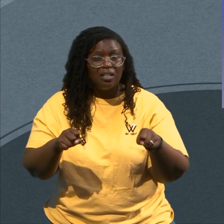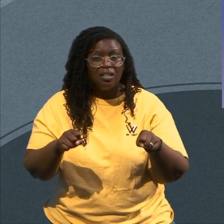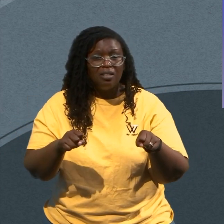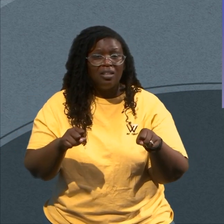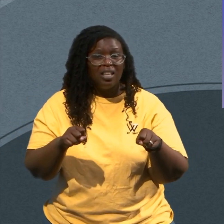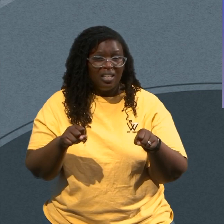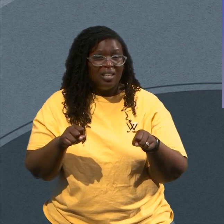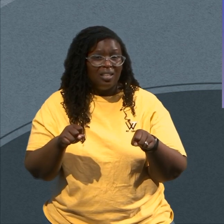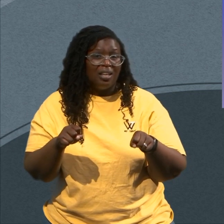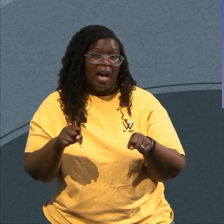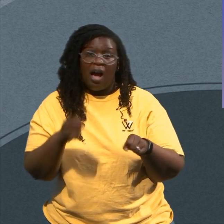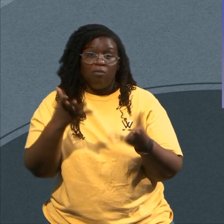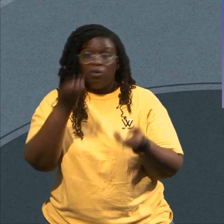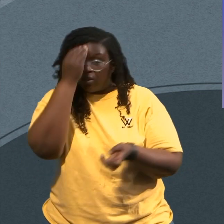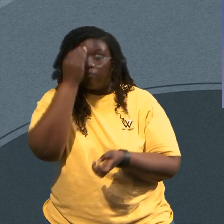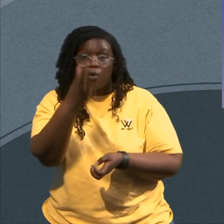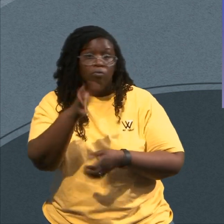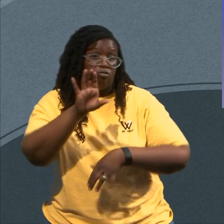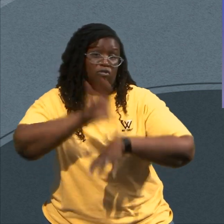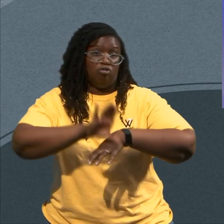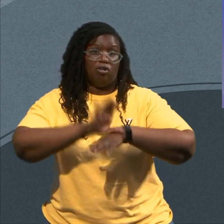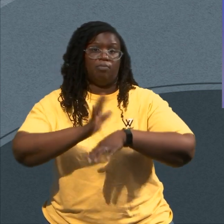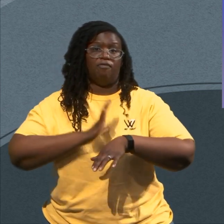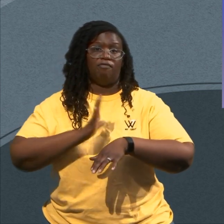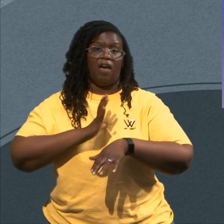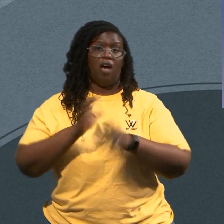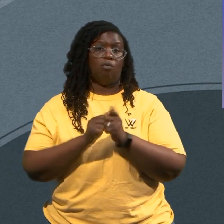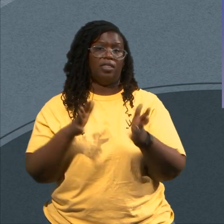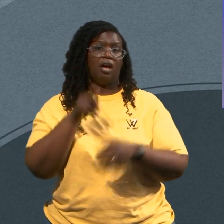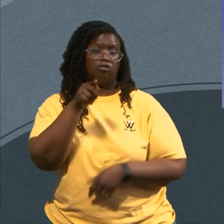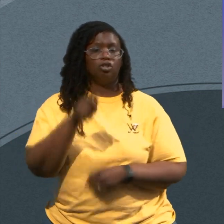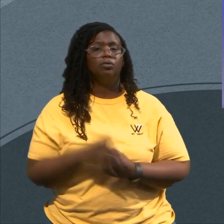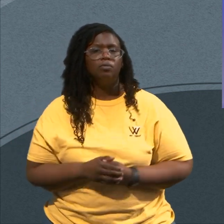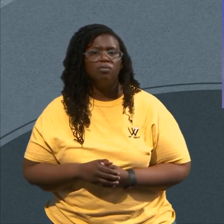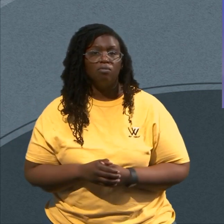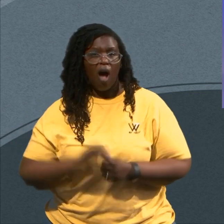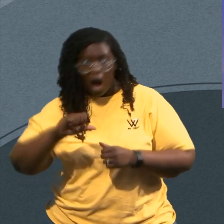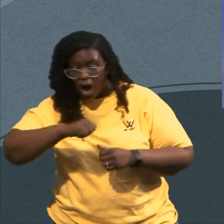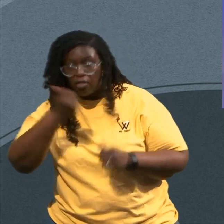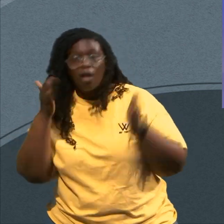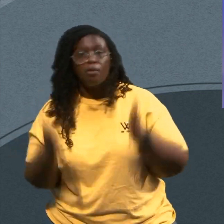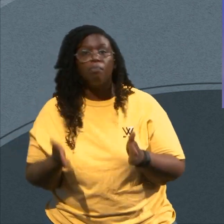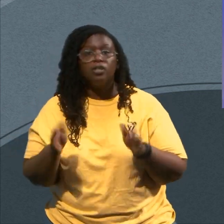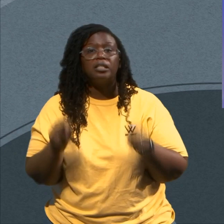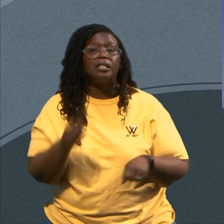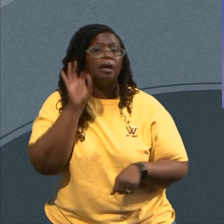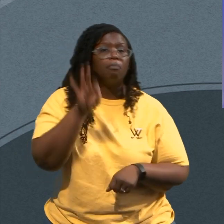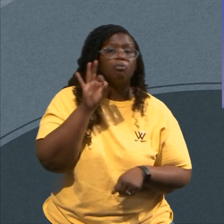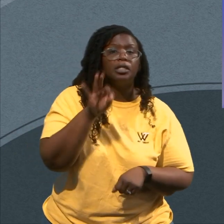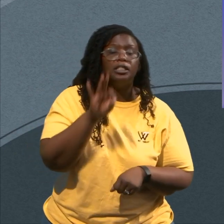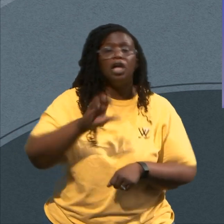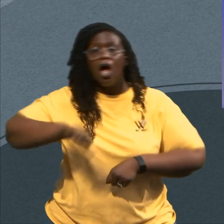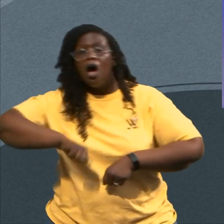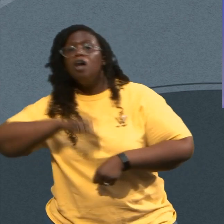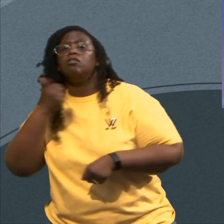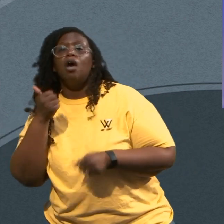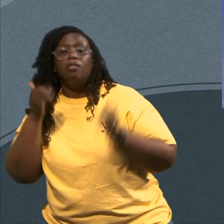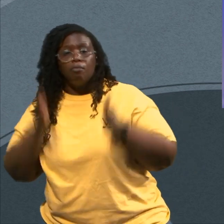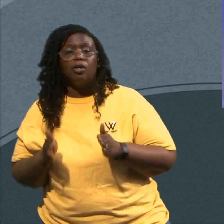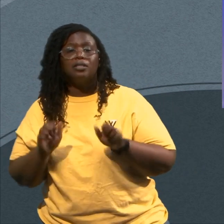I I Y'all Need To Process It It's Somebody Else To Preach It's Somebody Else To Play We Can Do